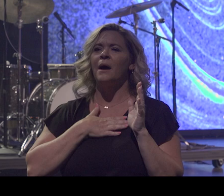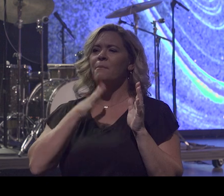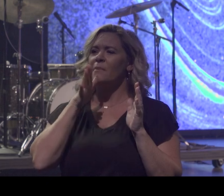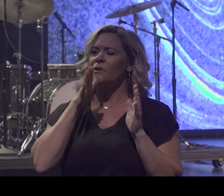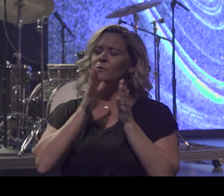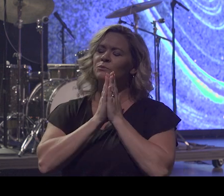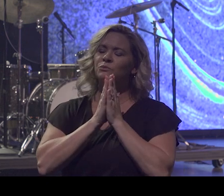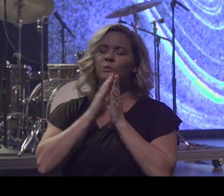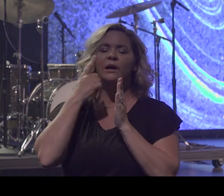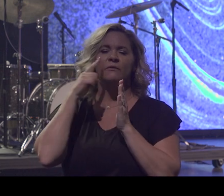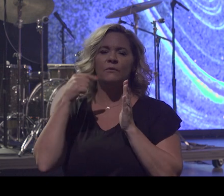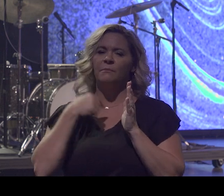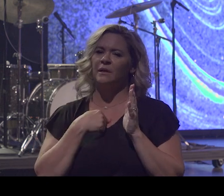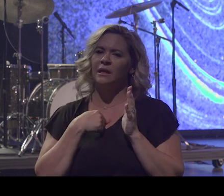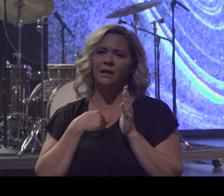while she was dying.